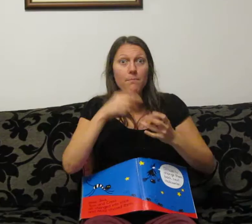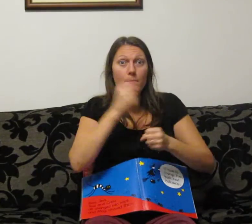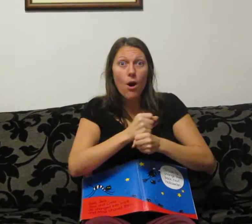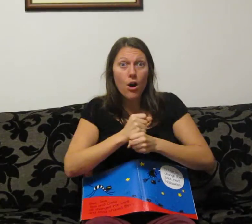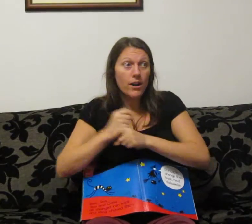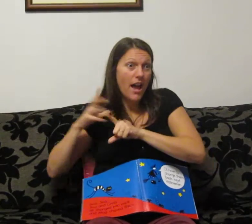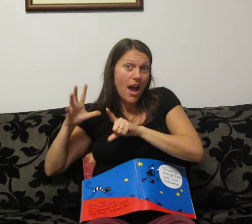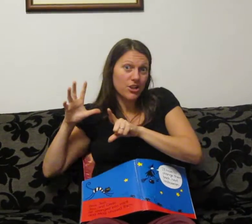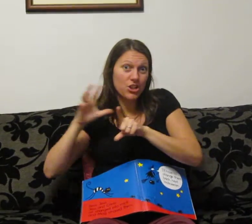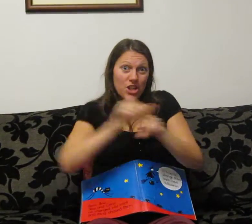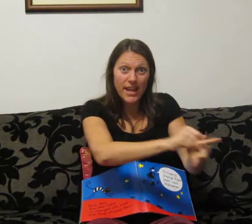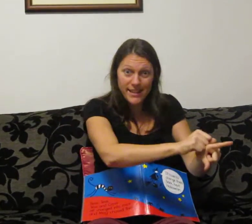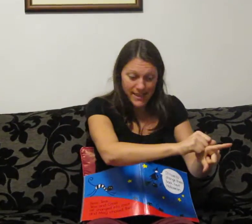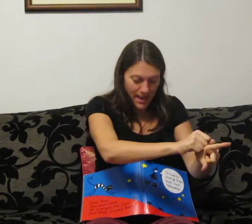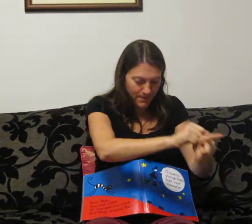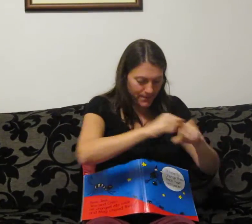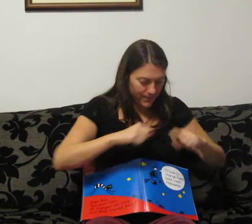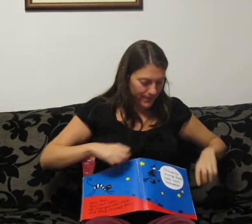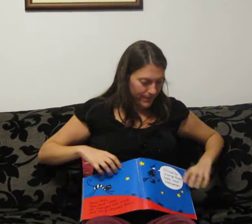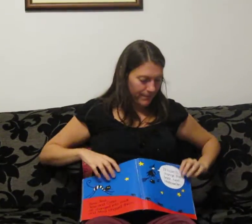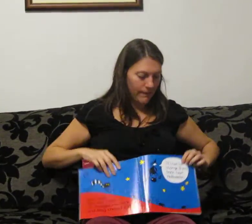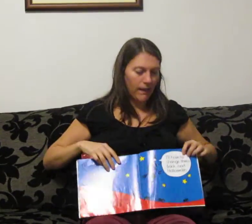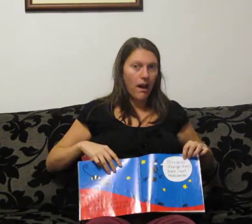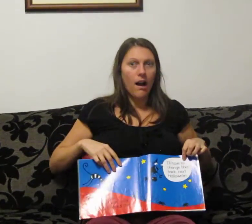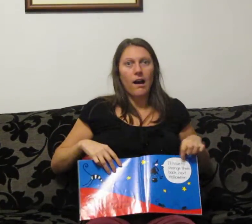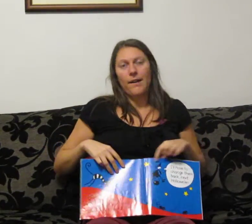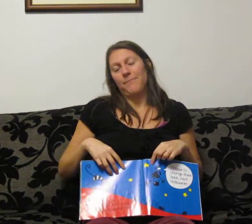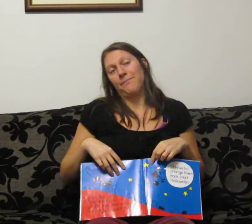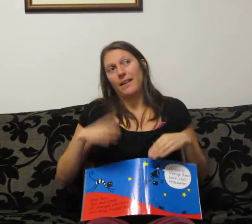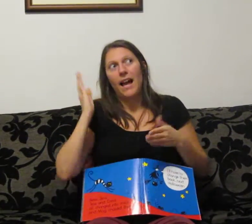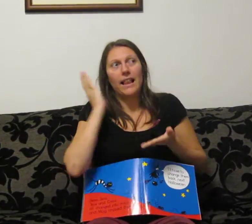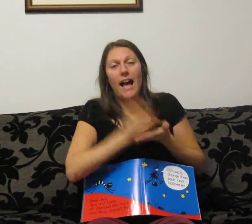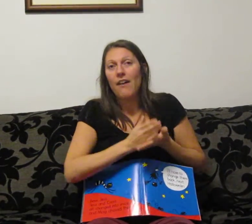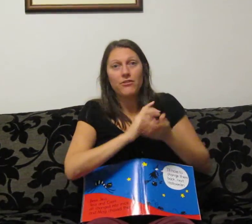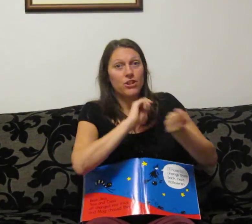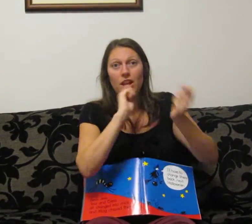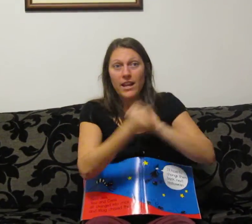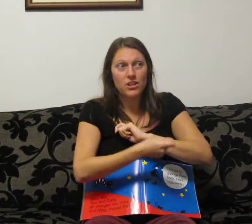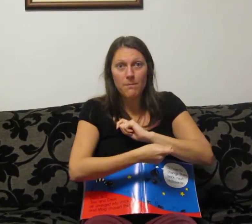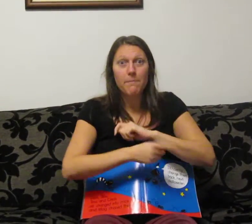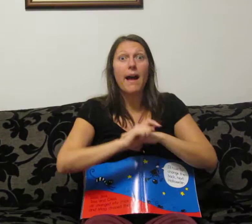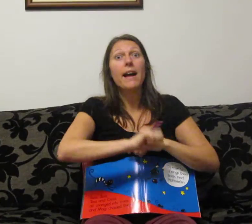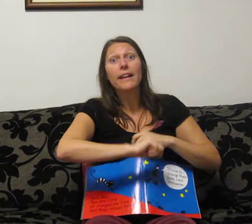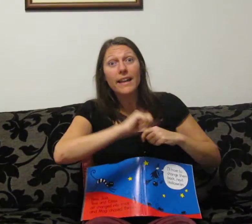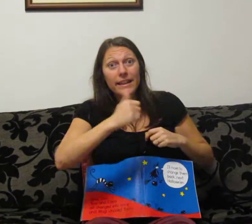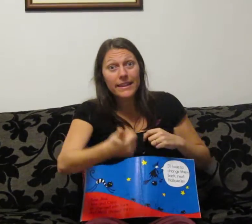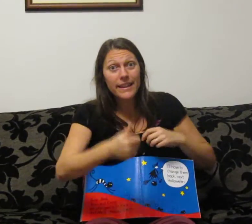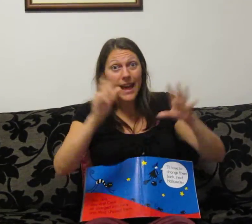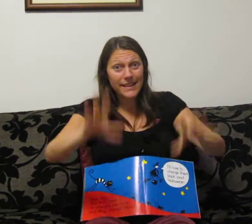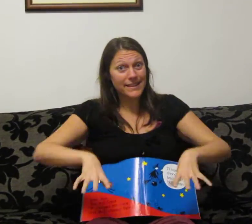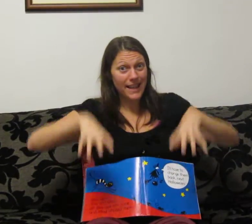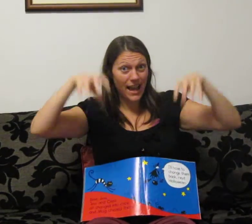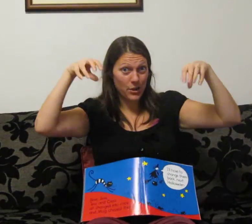Mog chased them. I'll have to change them back next Halloween.